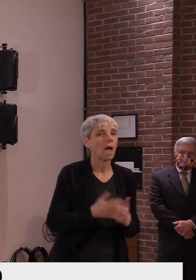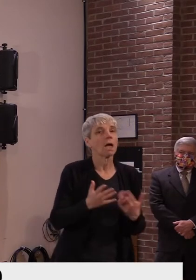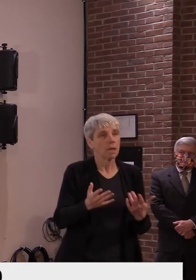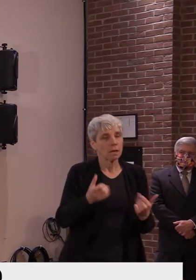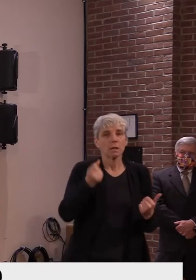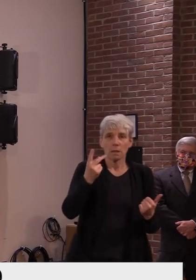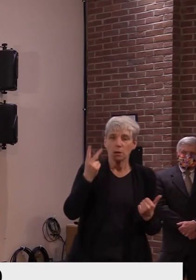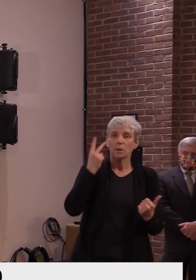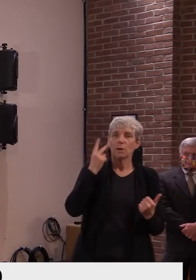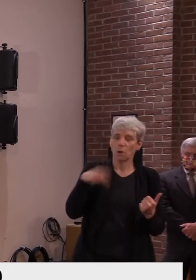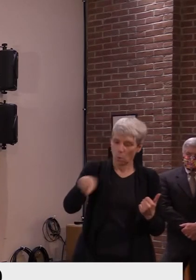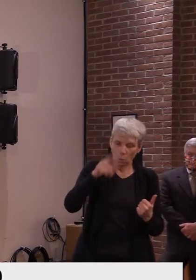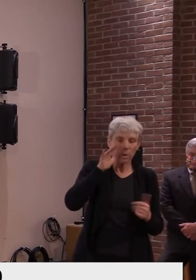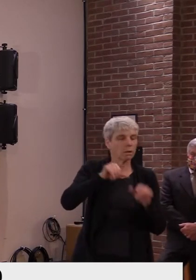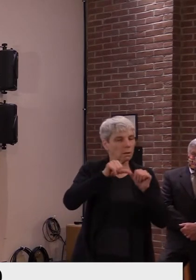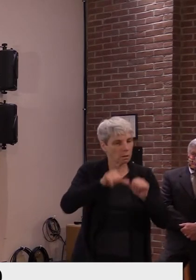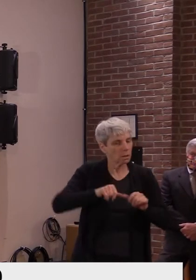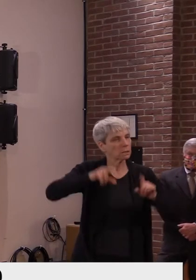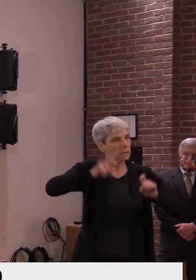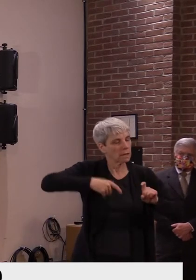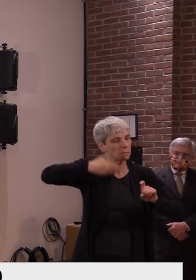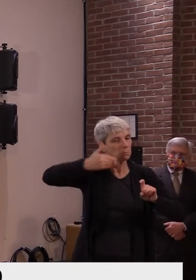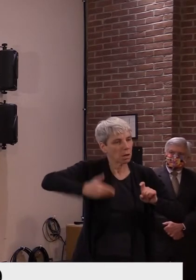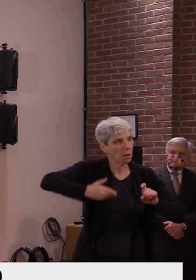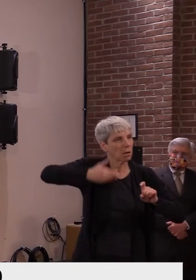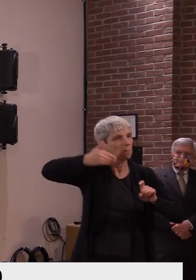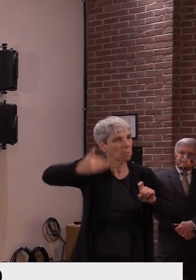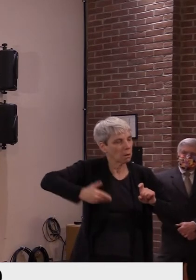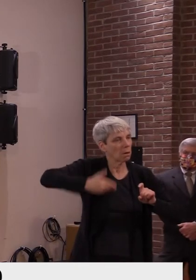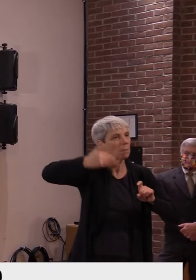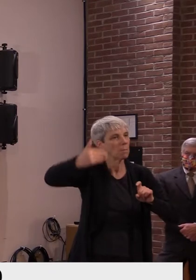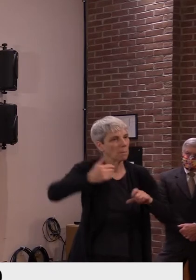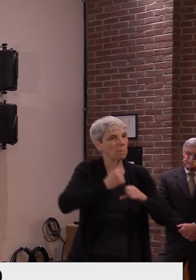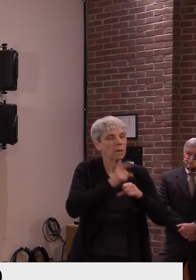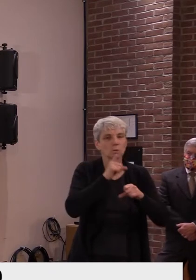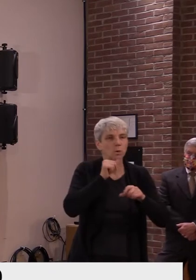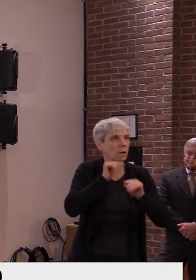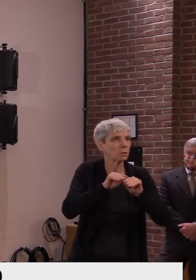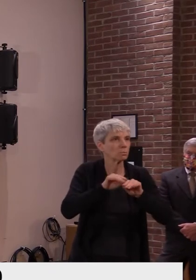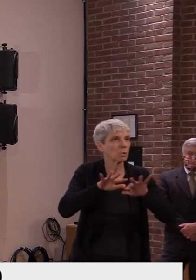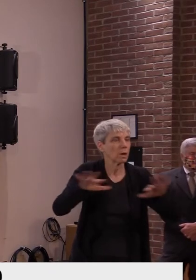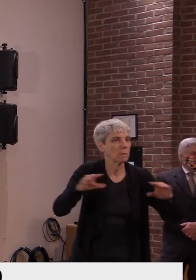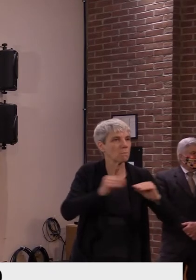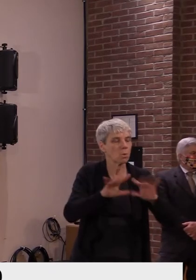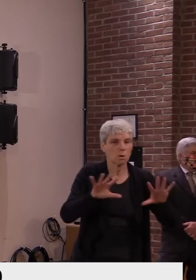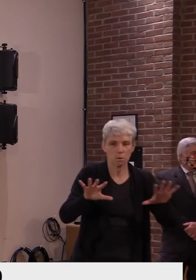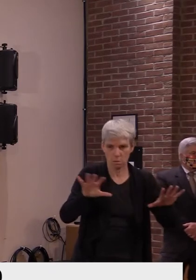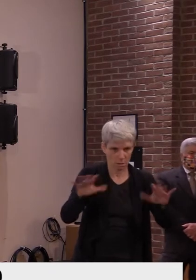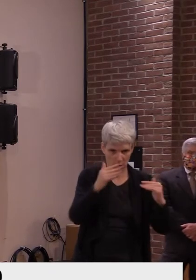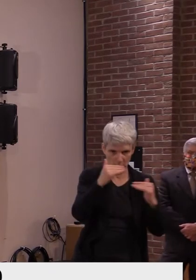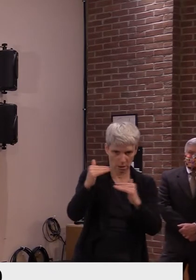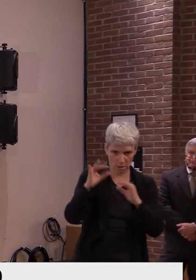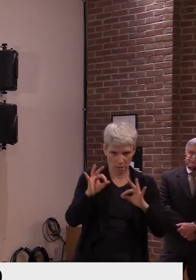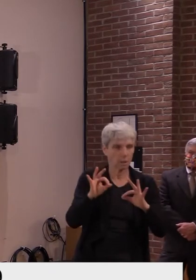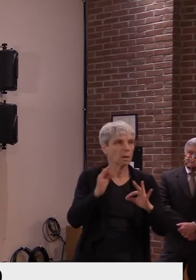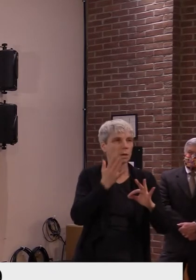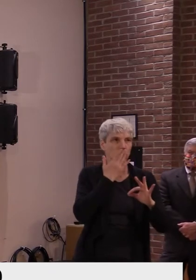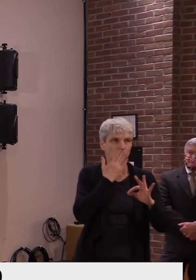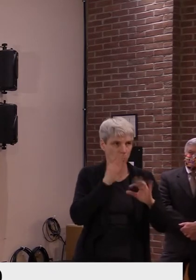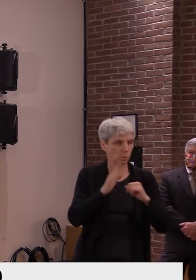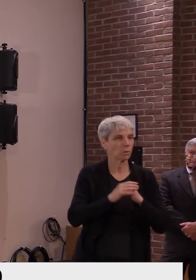protocol, uh, as we continue to try to make sure we're trying to contain as much of this as we can and, uh,